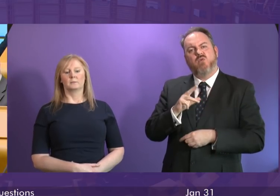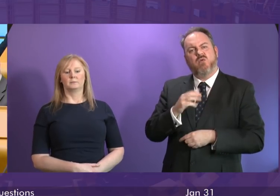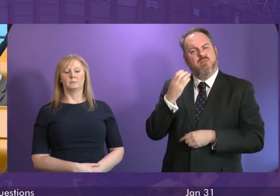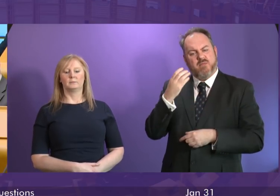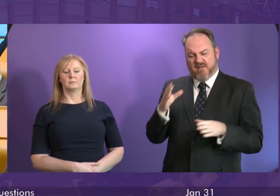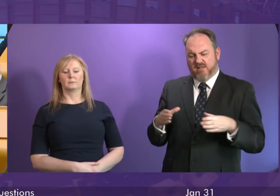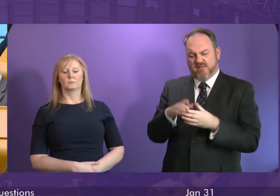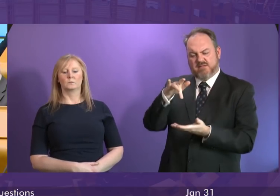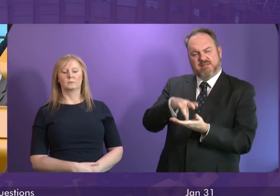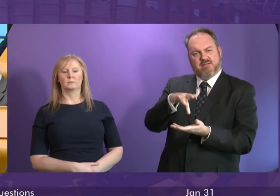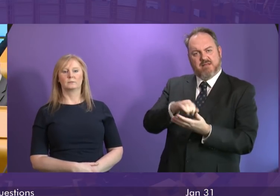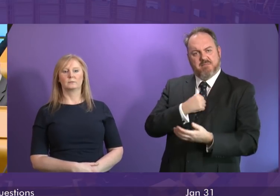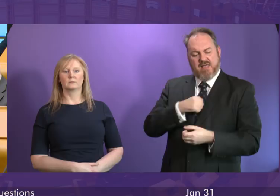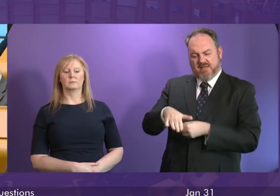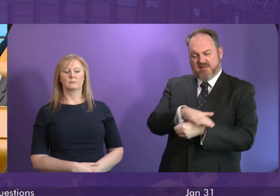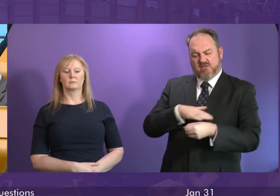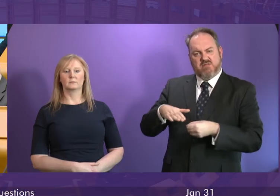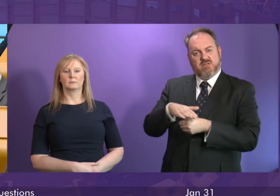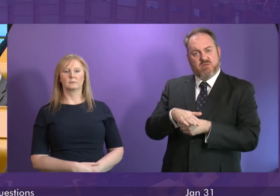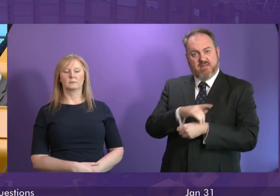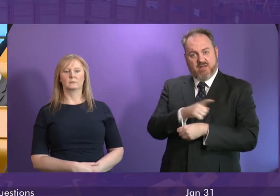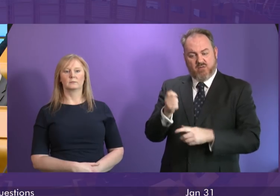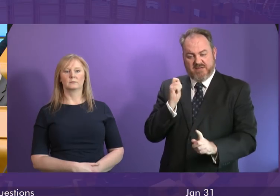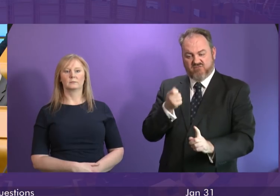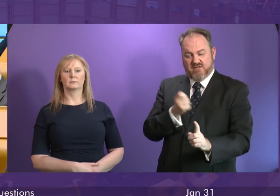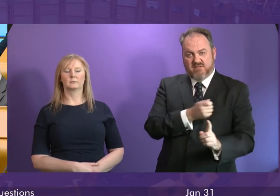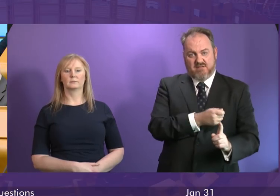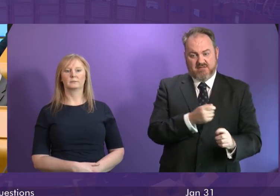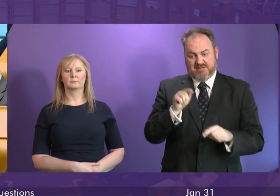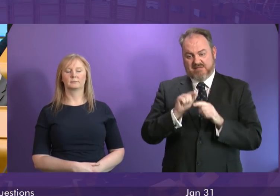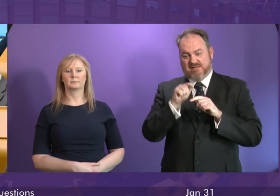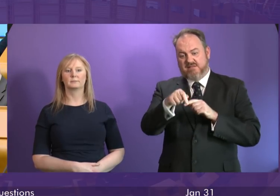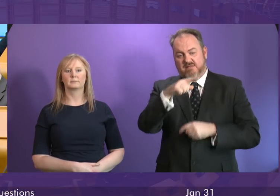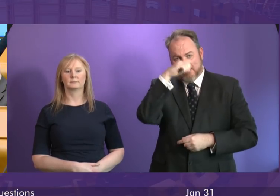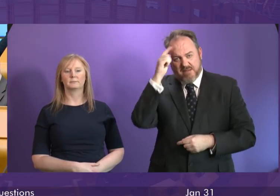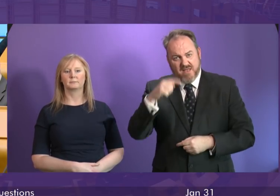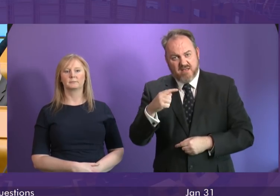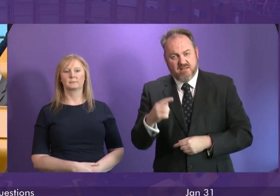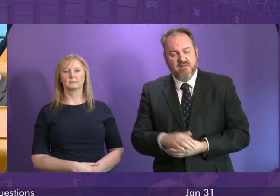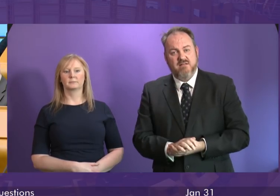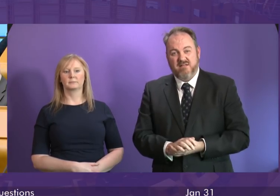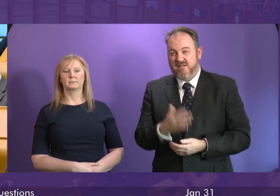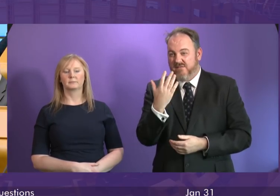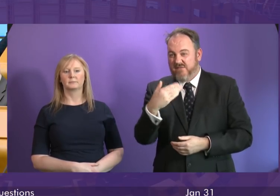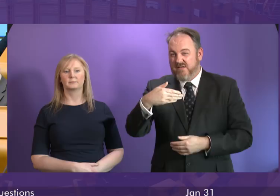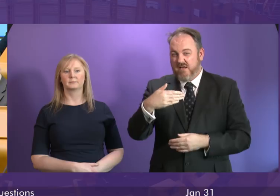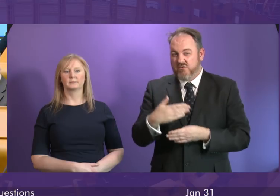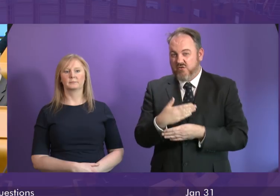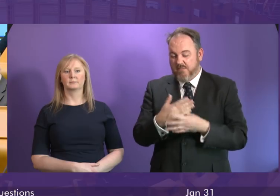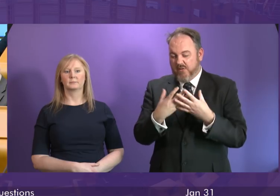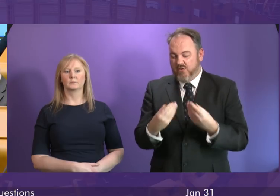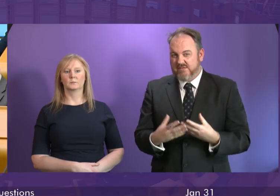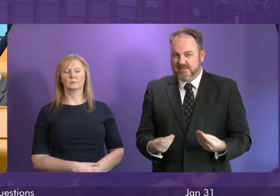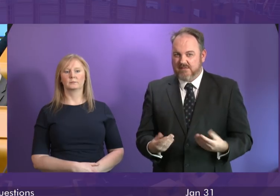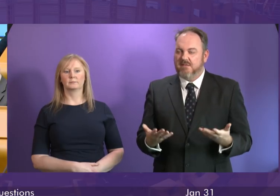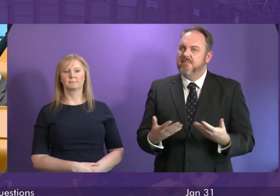in my constituency who have just learned that they are all to lose their jobs this summer the first minister will appreciate that 59 job losses leaves a very big